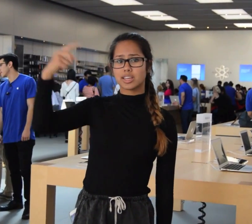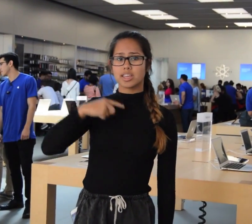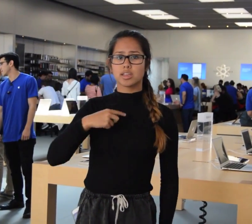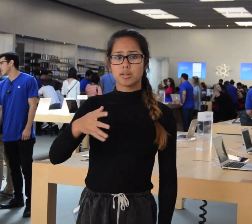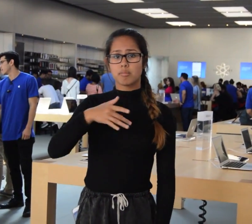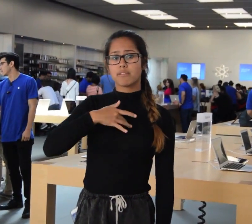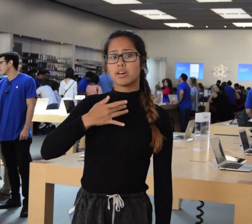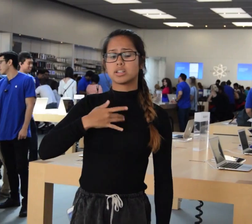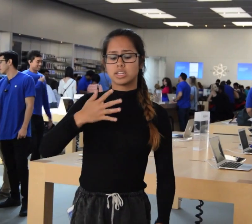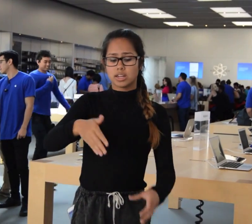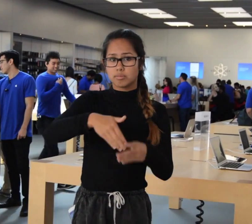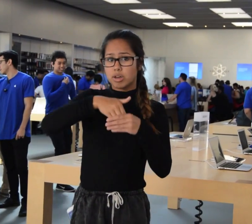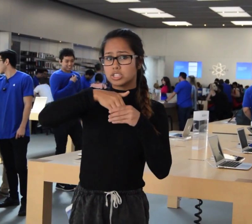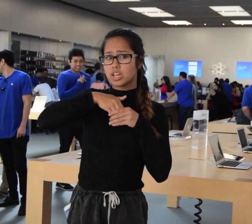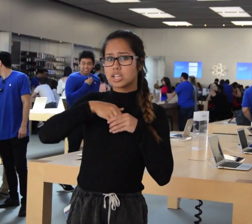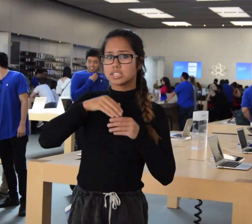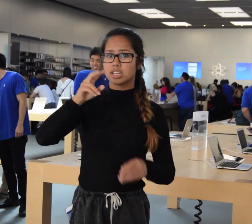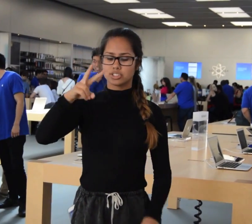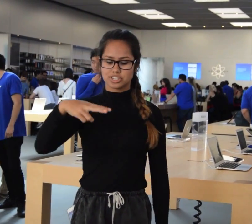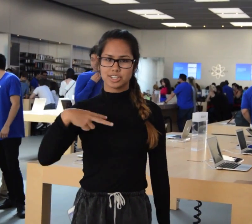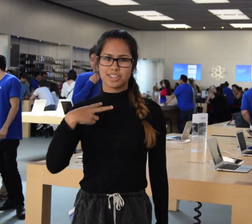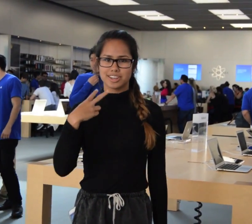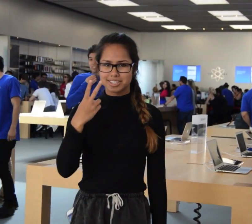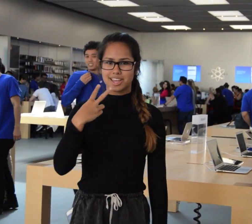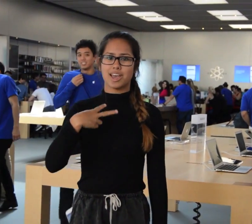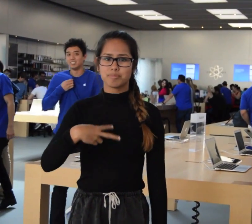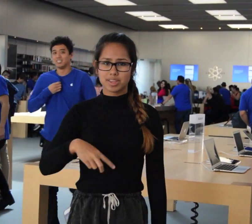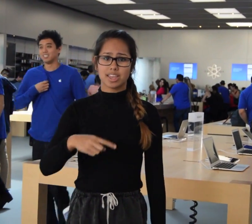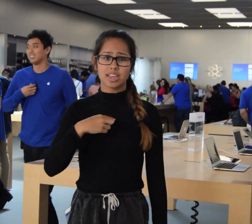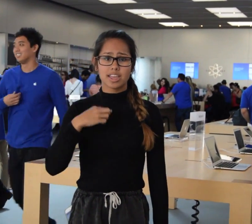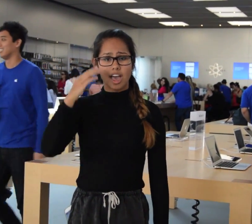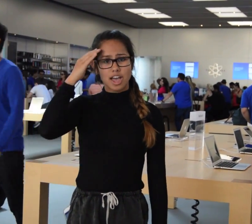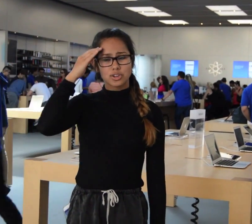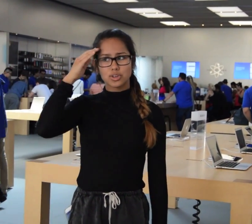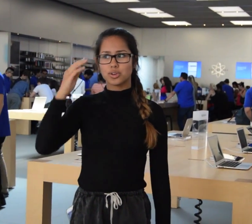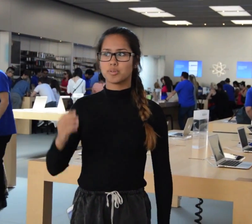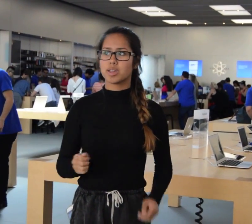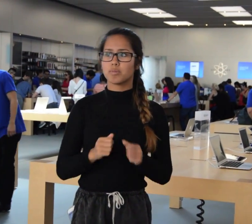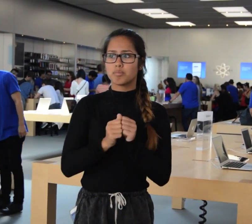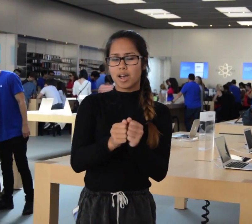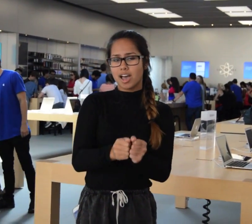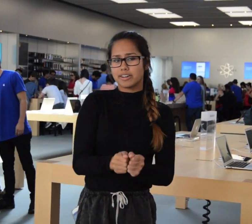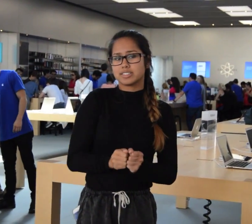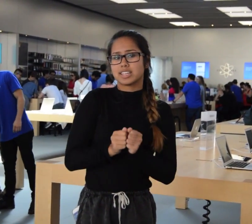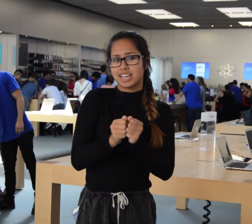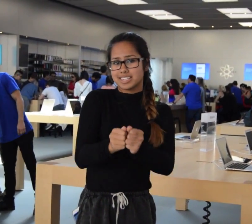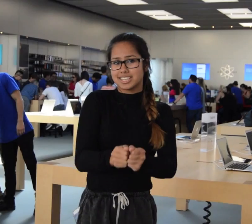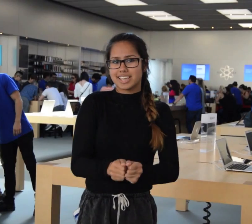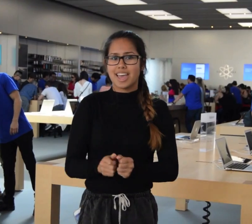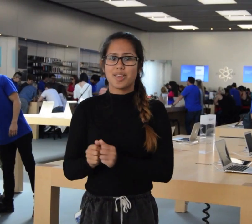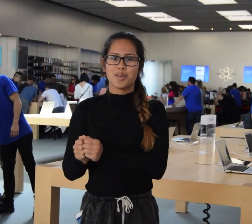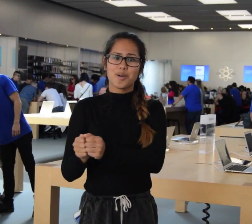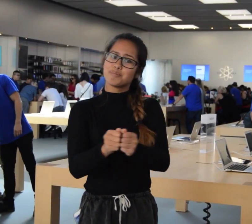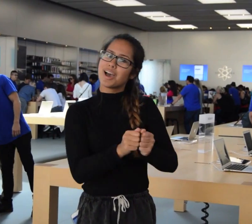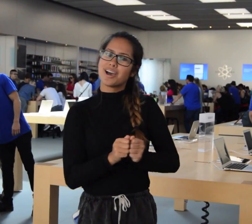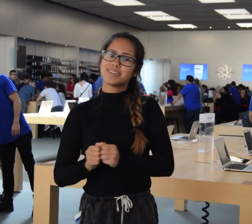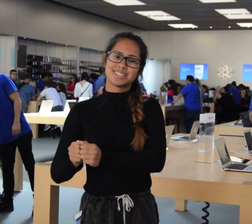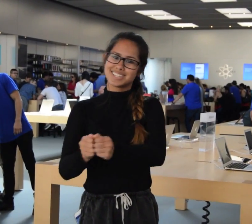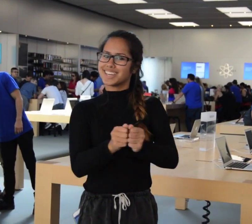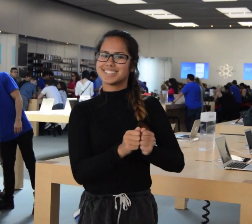I felt it in my chest as she looked at me I knew we were bound to be together Bound to be